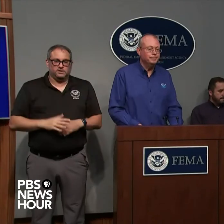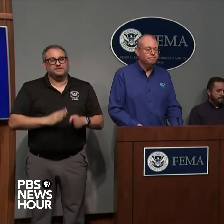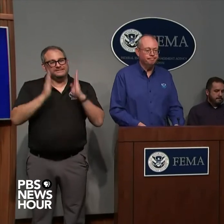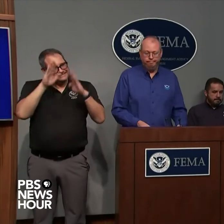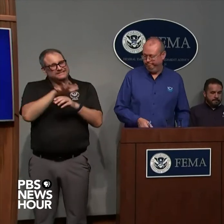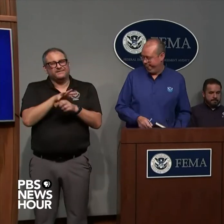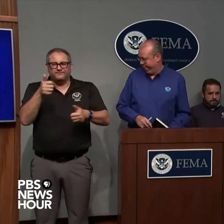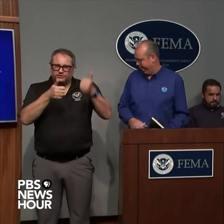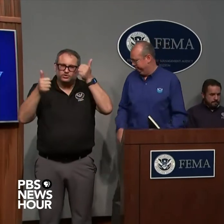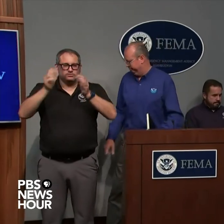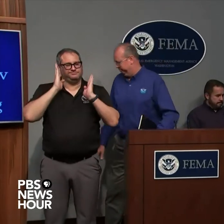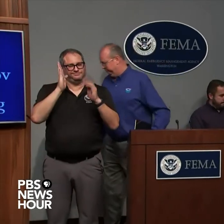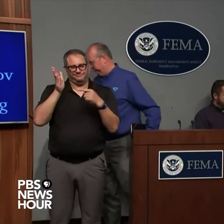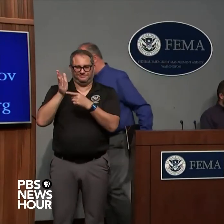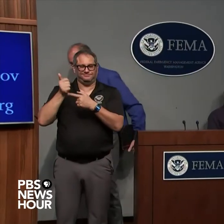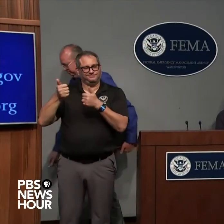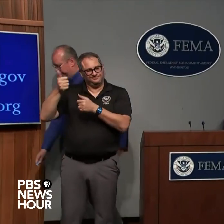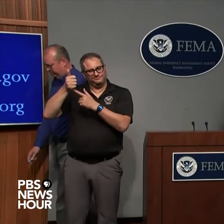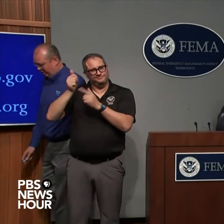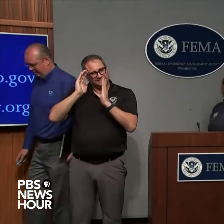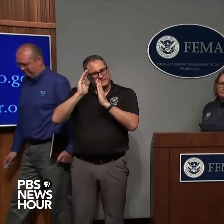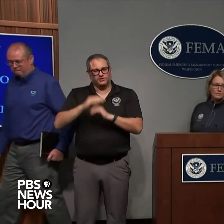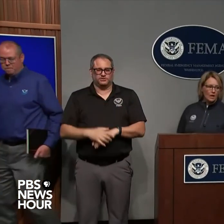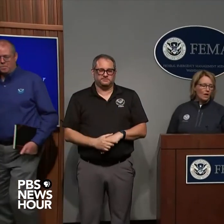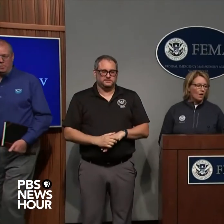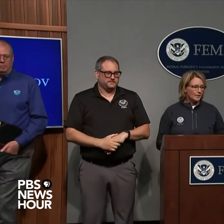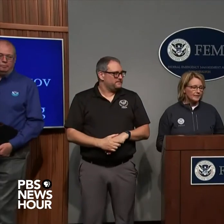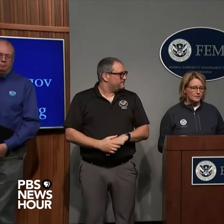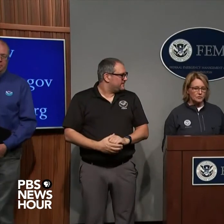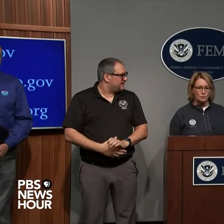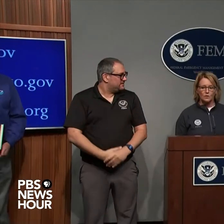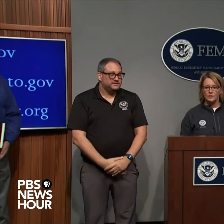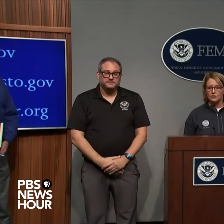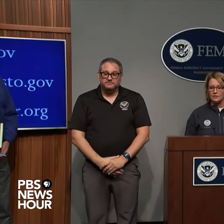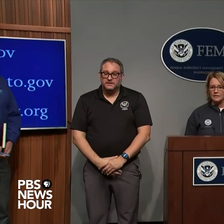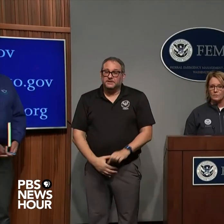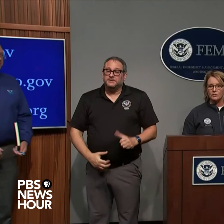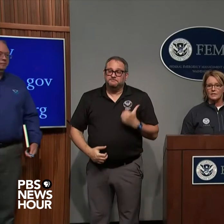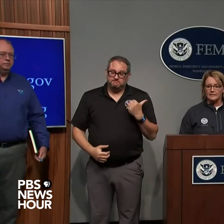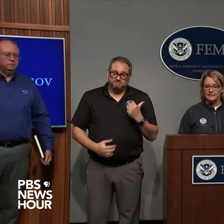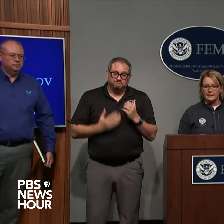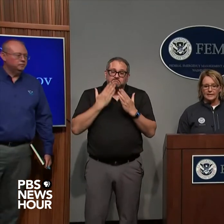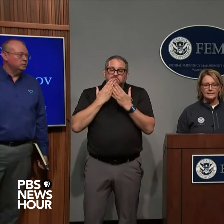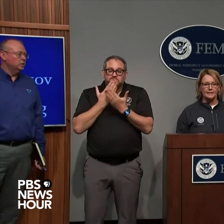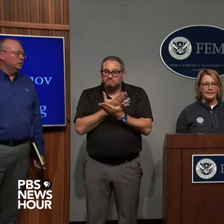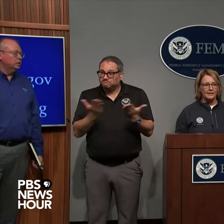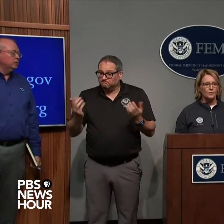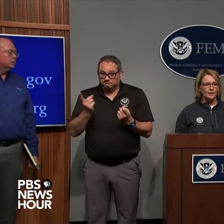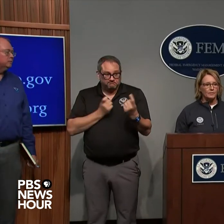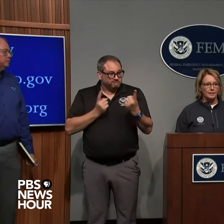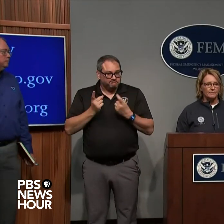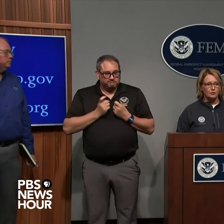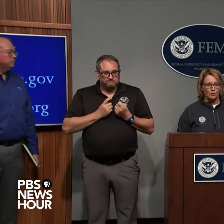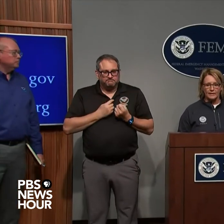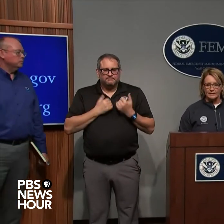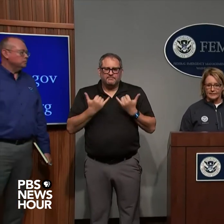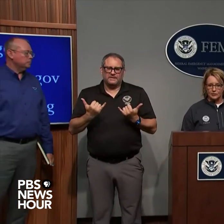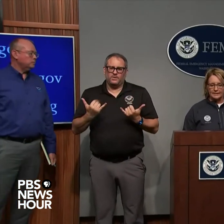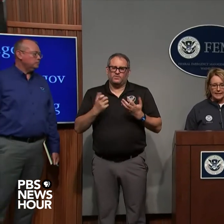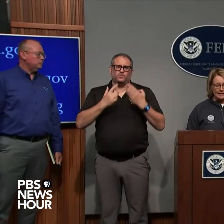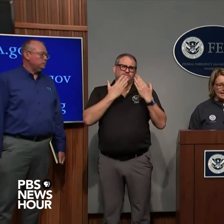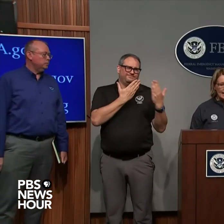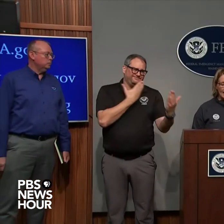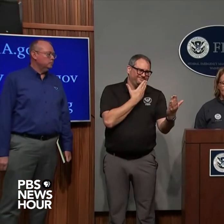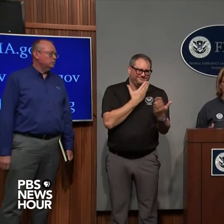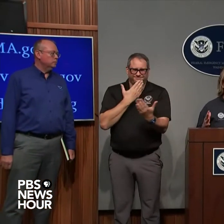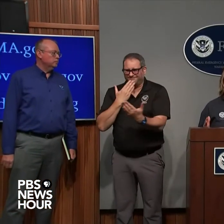all right if there's no more questions I would just like to say thank you to everybody for joining us